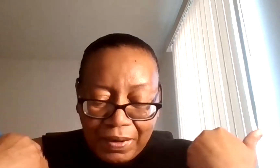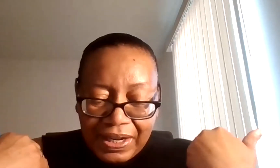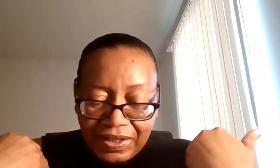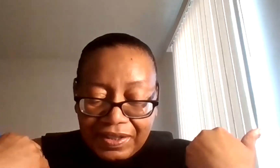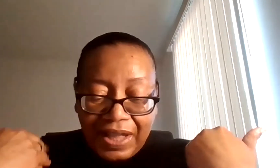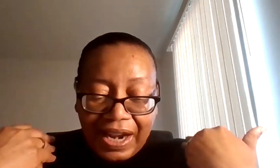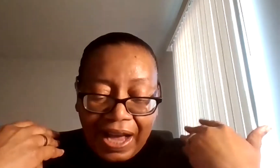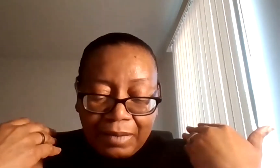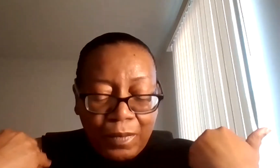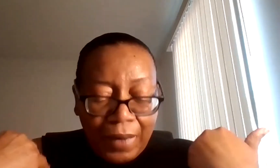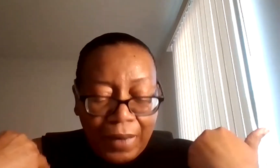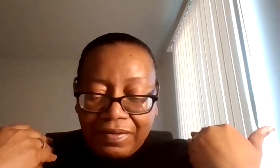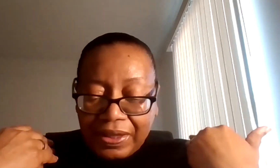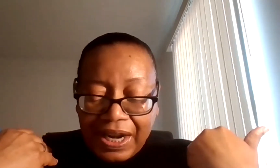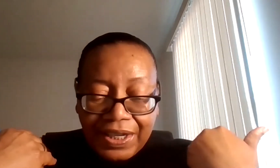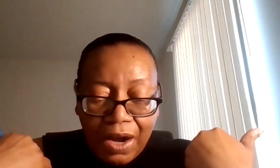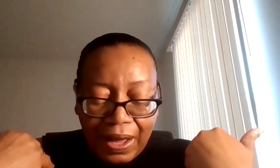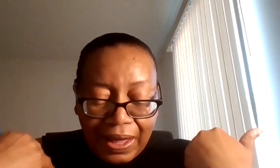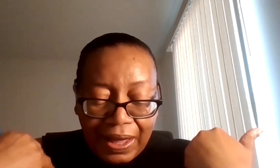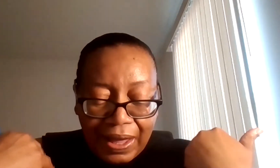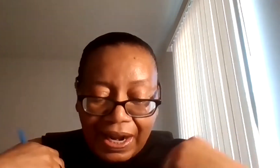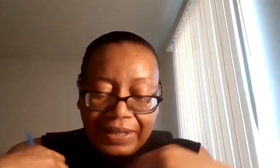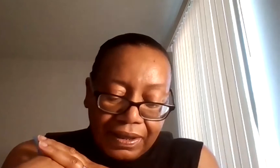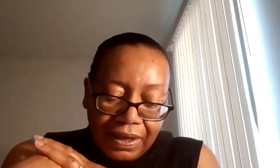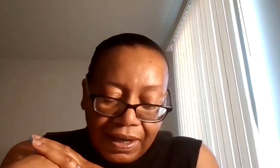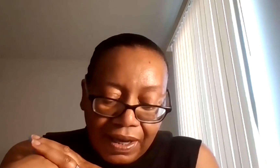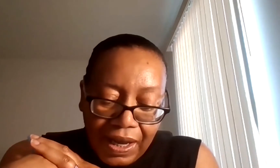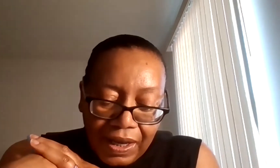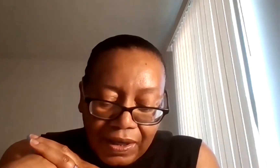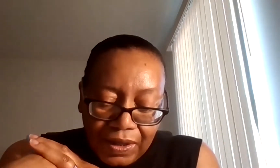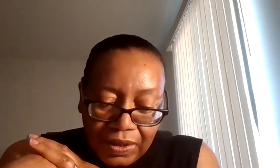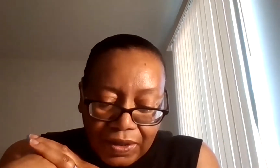and experiences that I am aware of and that I know and that I see.